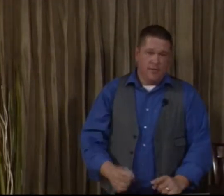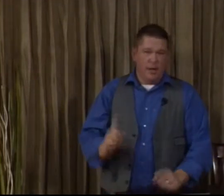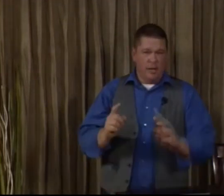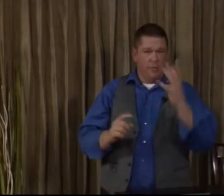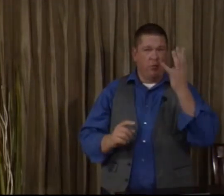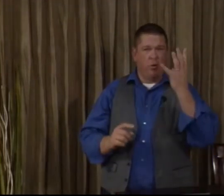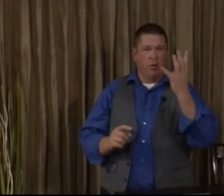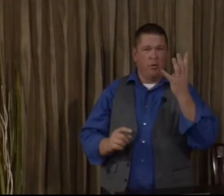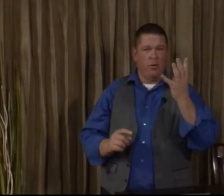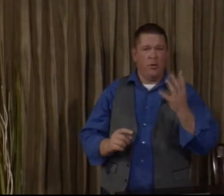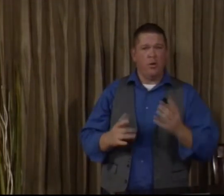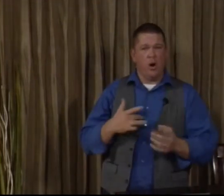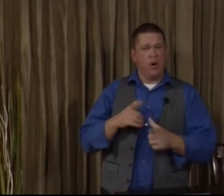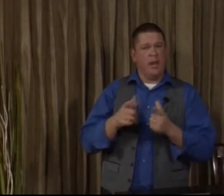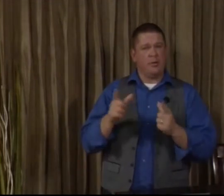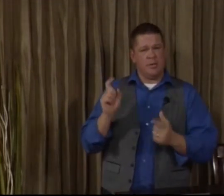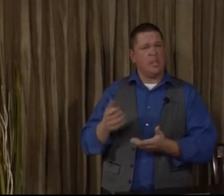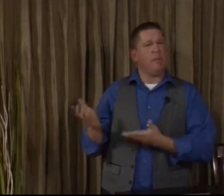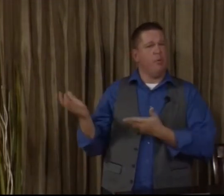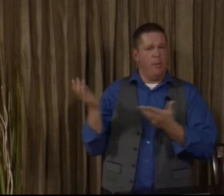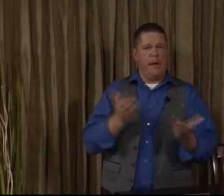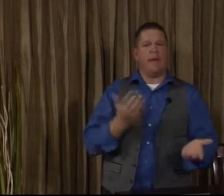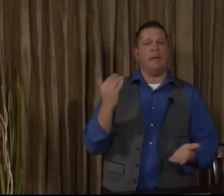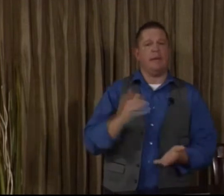And finally, number four, heart language has got to be brought back again.